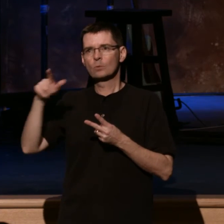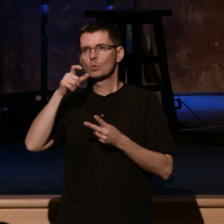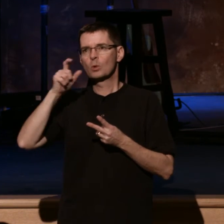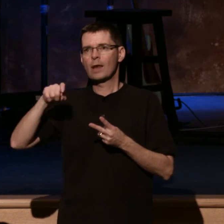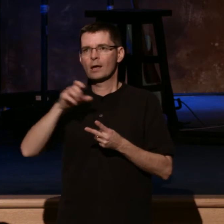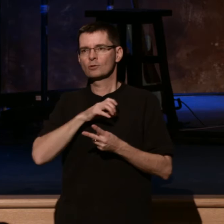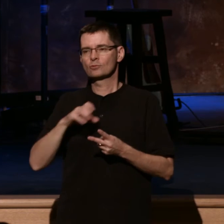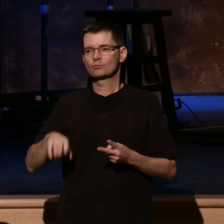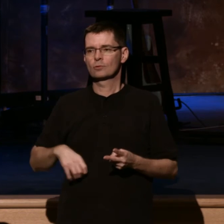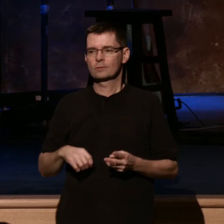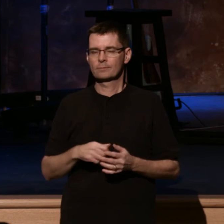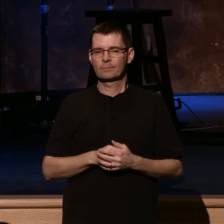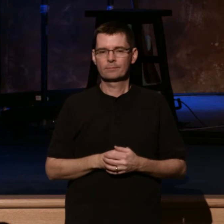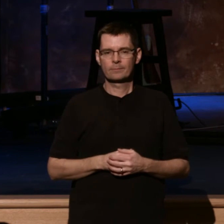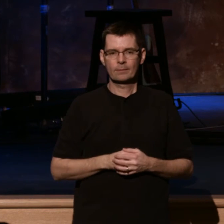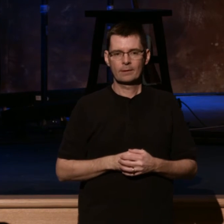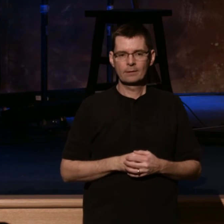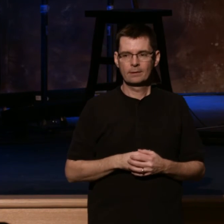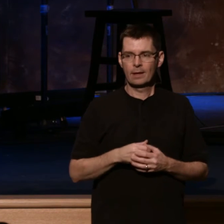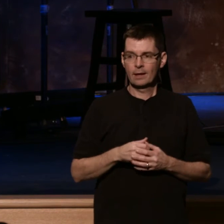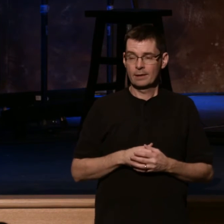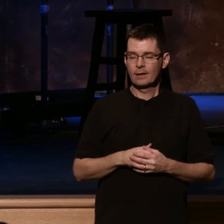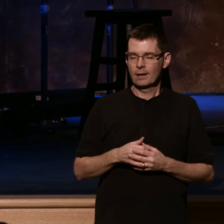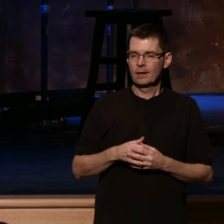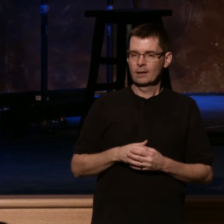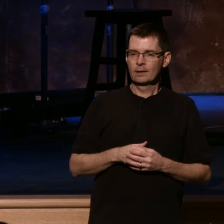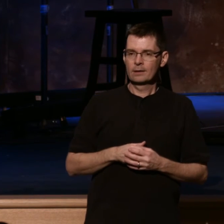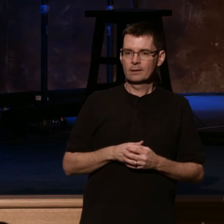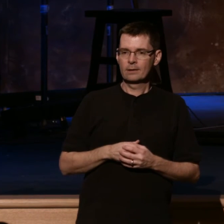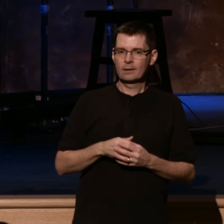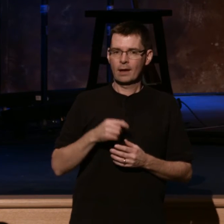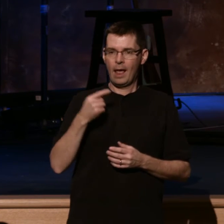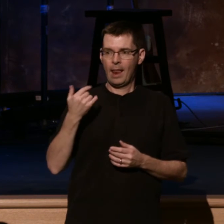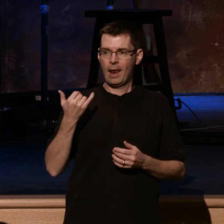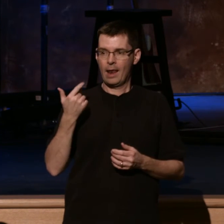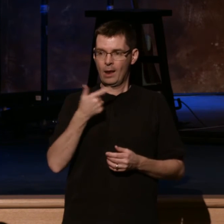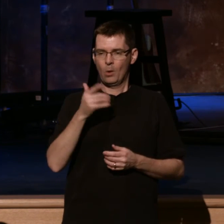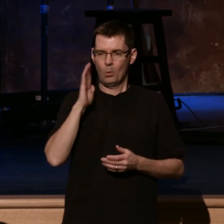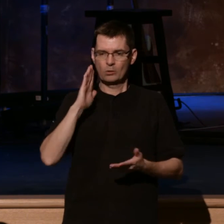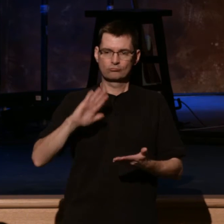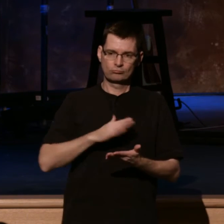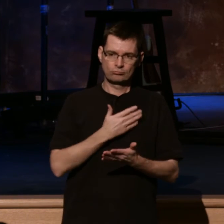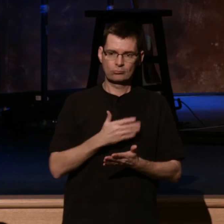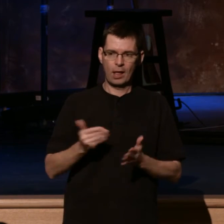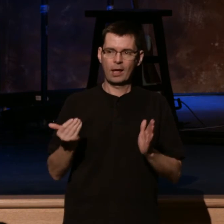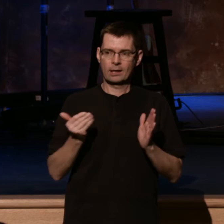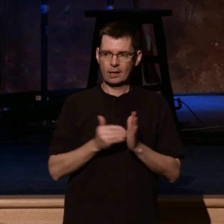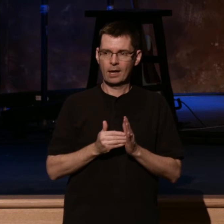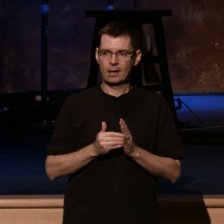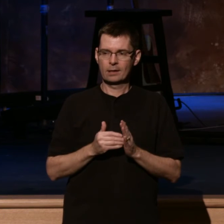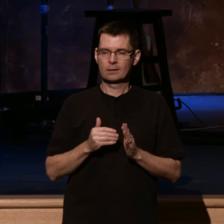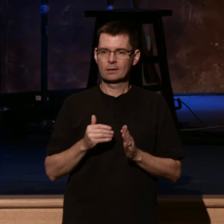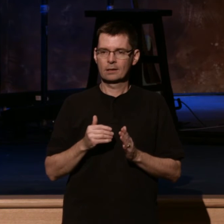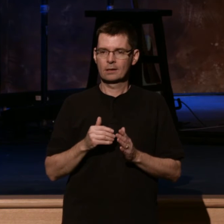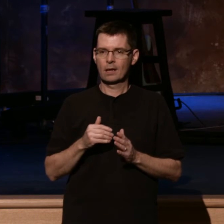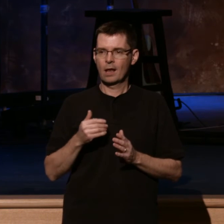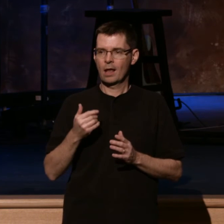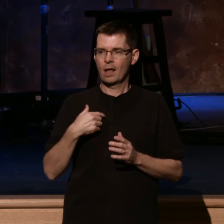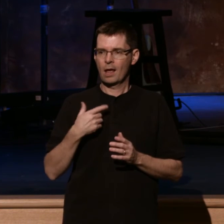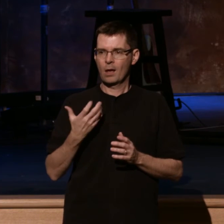this text. And I'm going ask you to stand and as the band plays, find five or six guys. Now, let me say something before